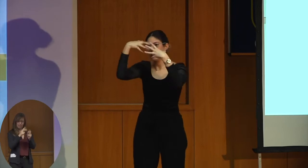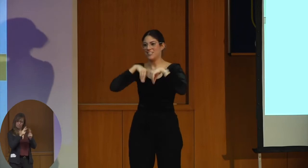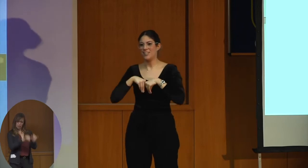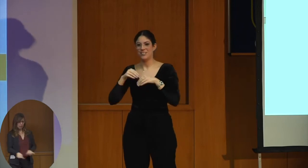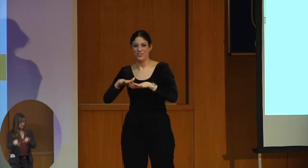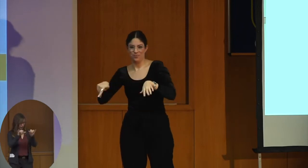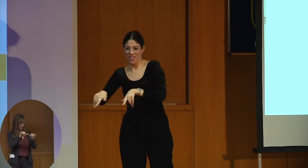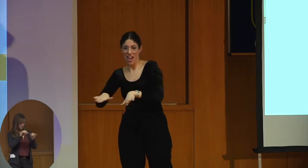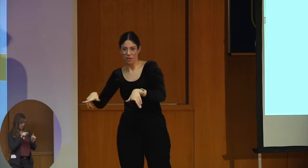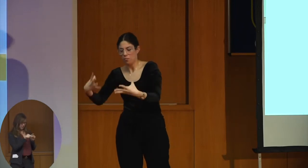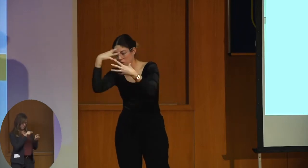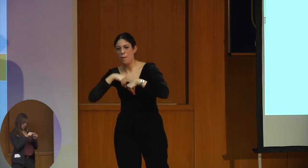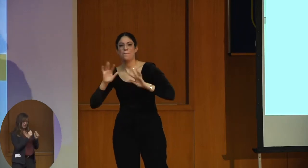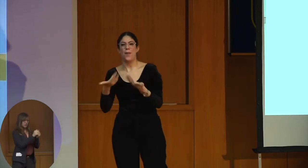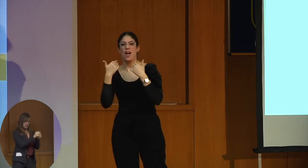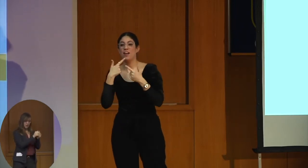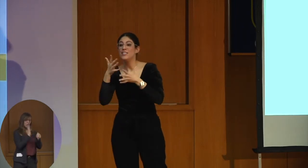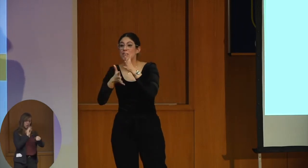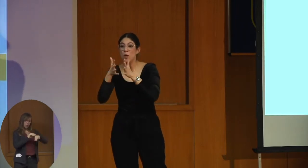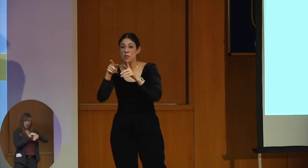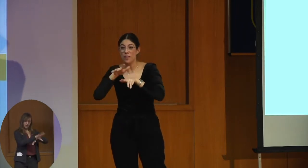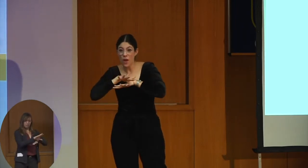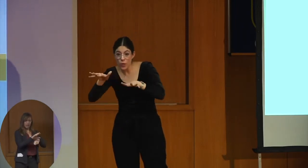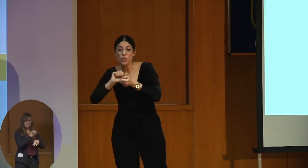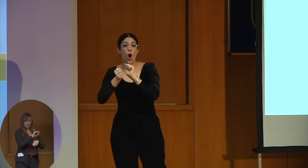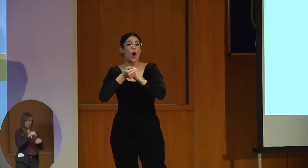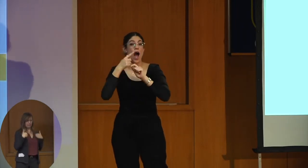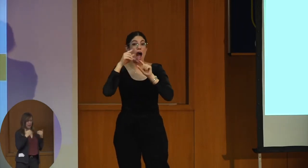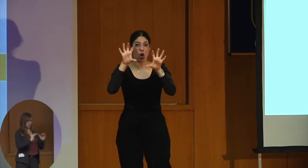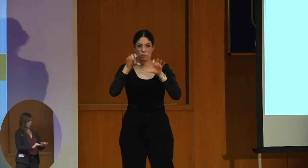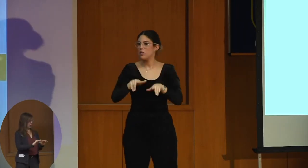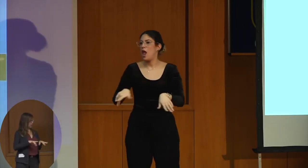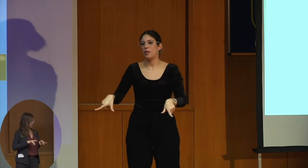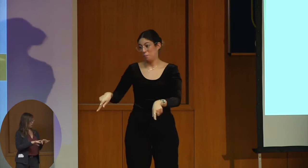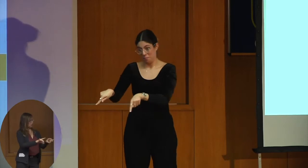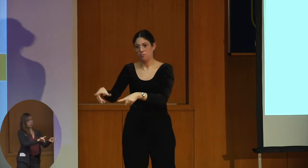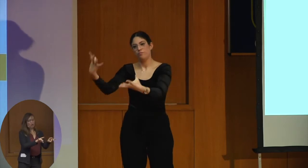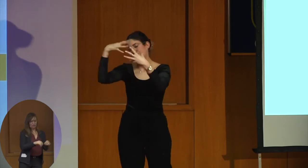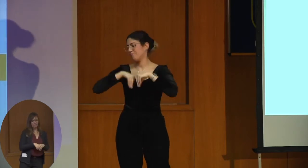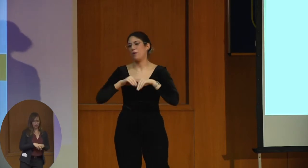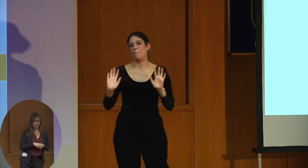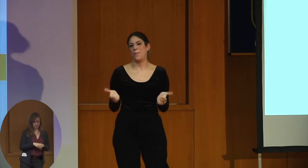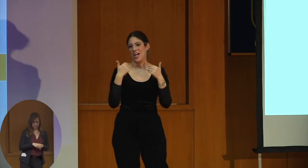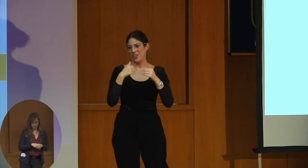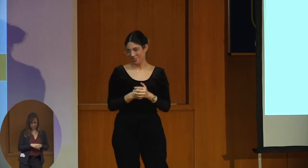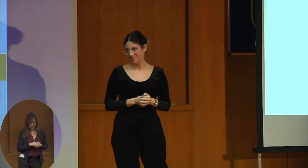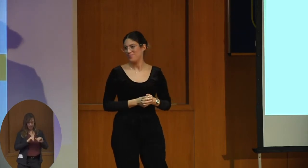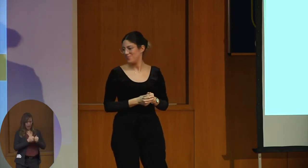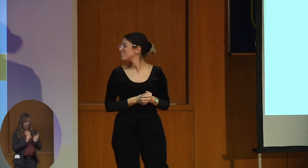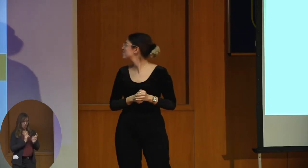affects how young children acquire it, and how soon they acquire the sign. Because if a sign is very common